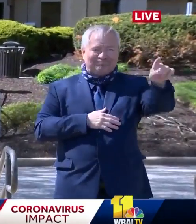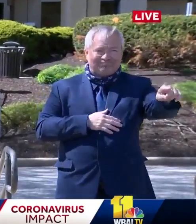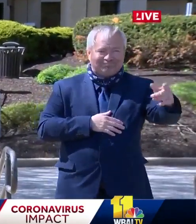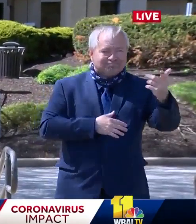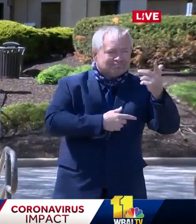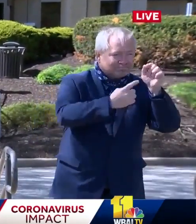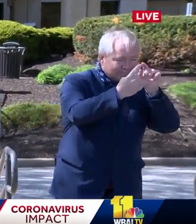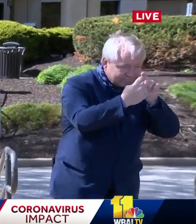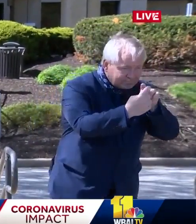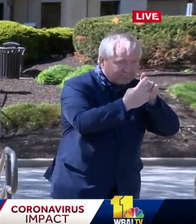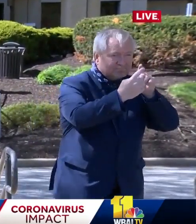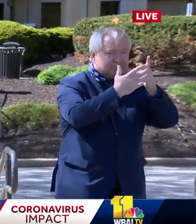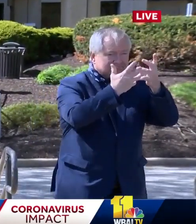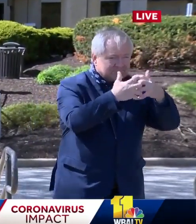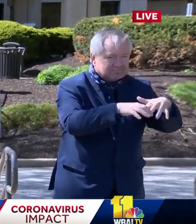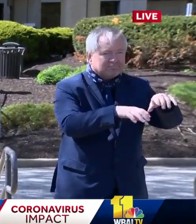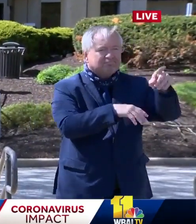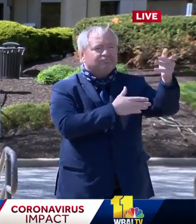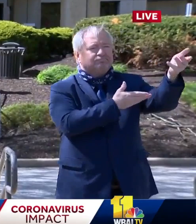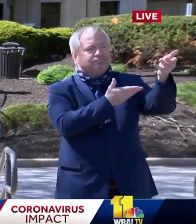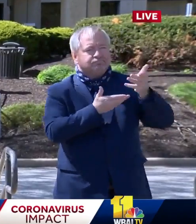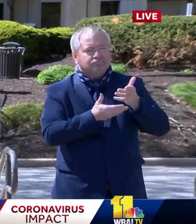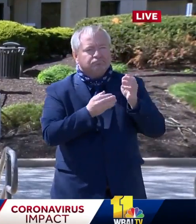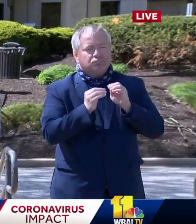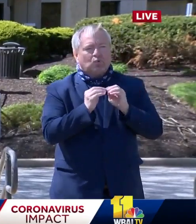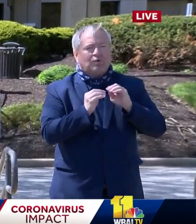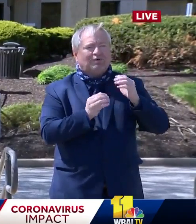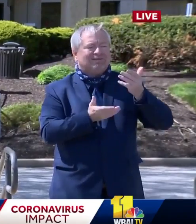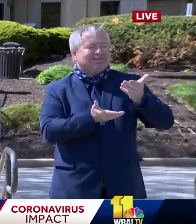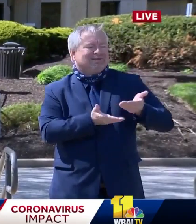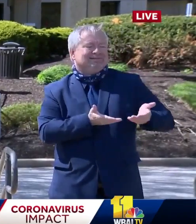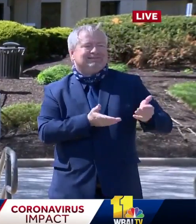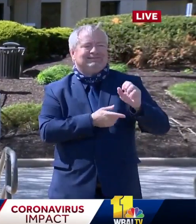tarmac. And, uh, they just brought some additional supplies that are going to come in handy.